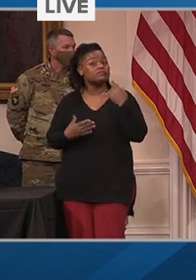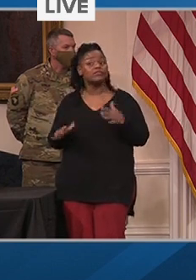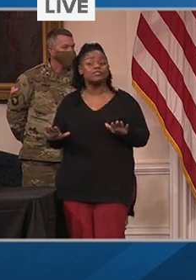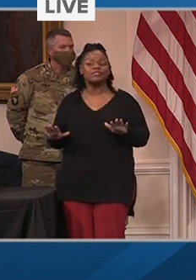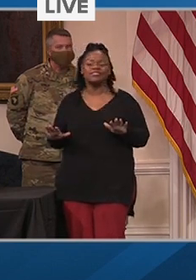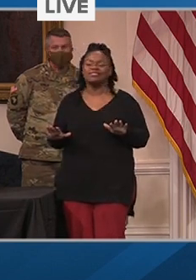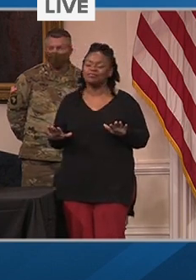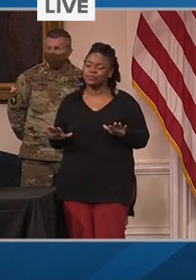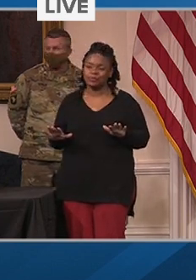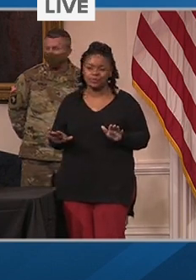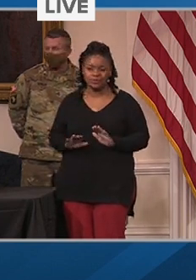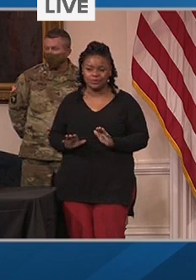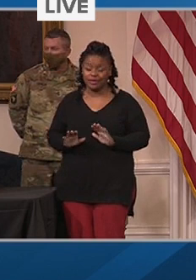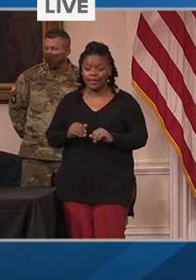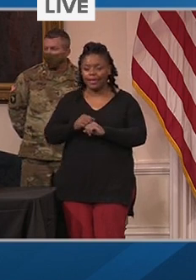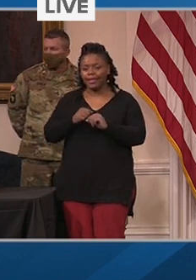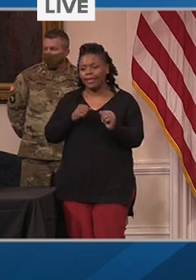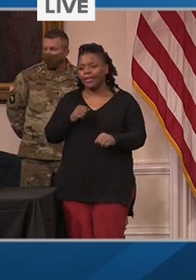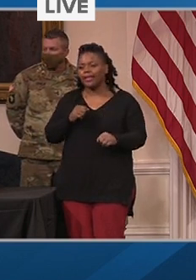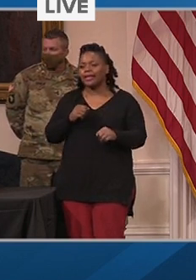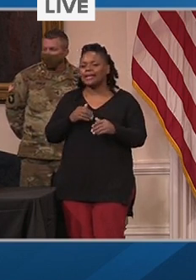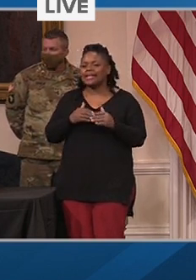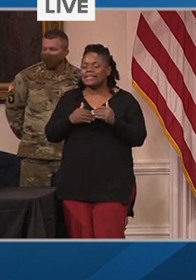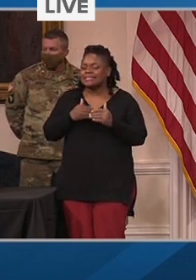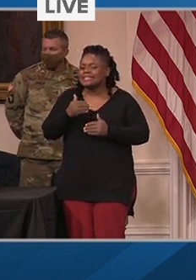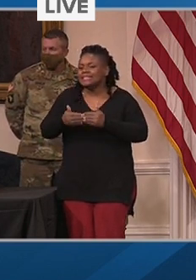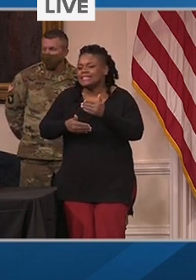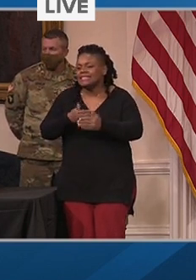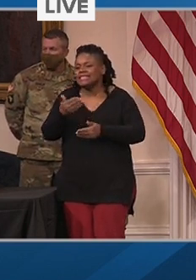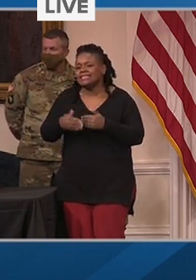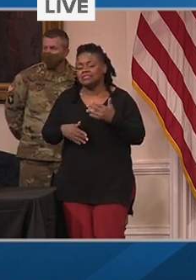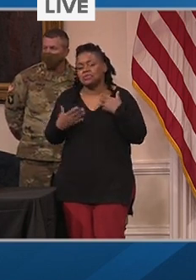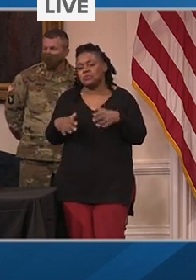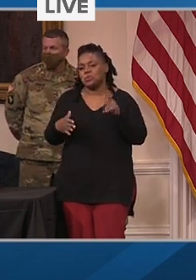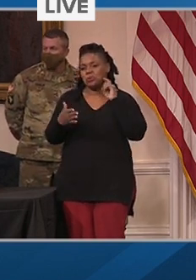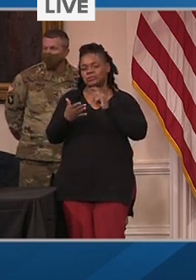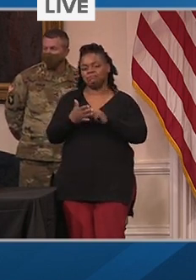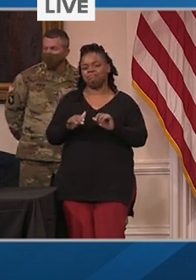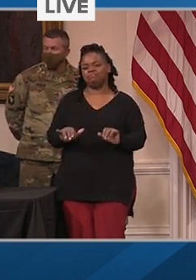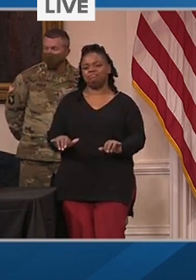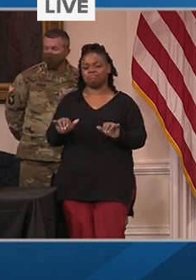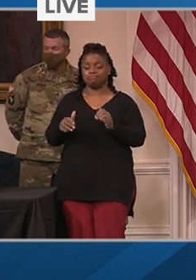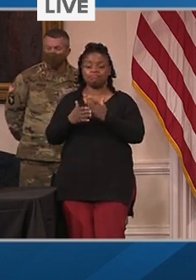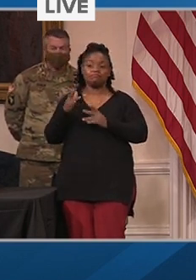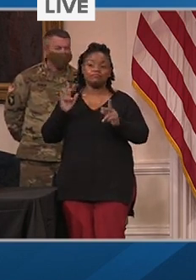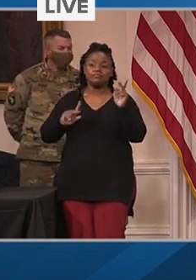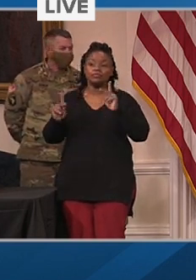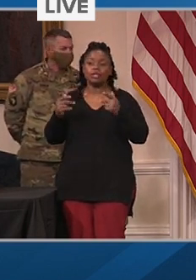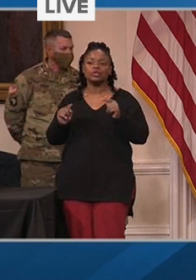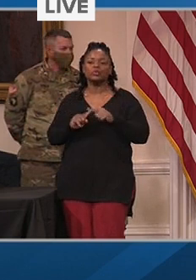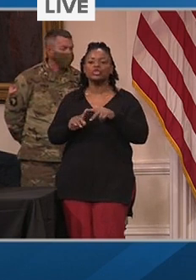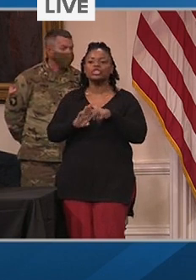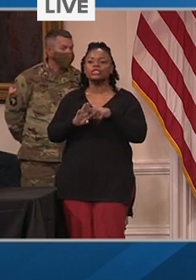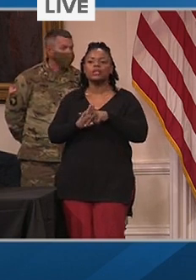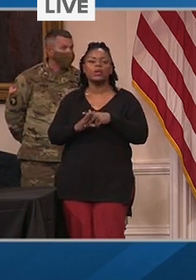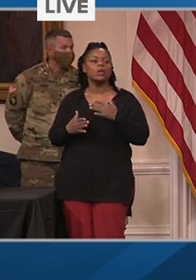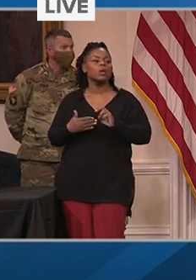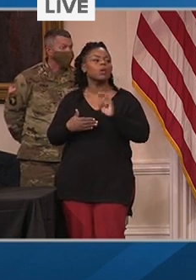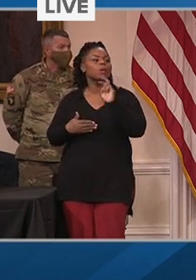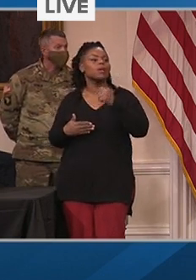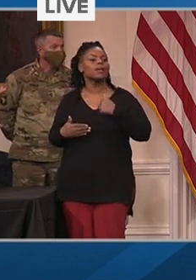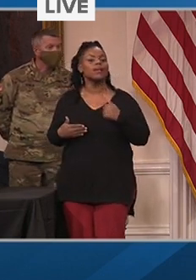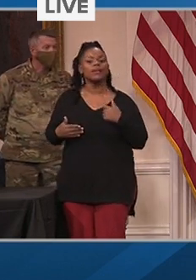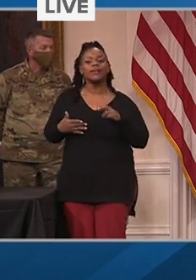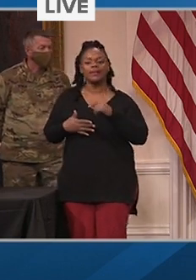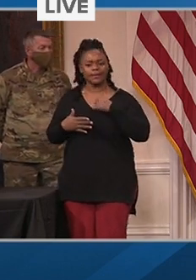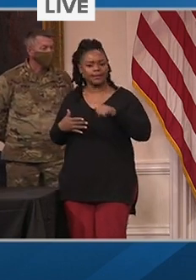are seeing instances where people are attempting to cut the line and cheat the